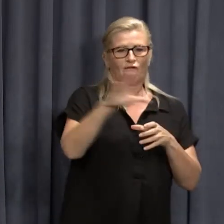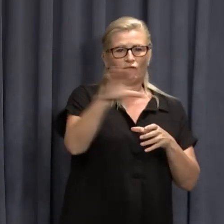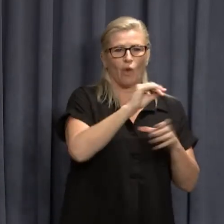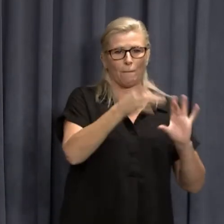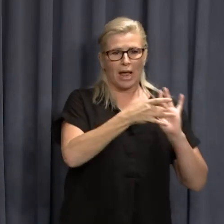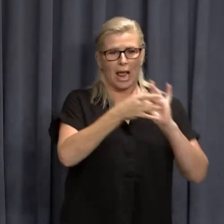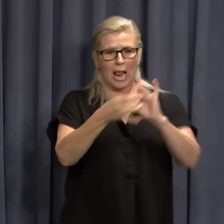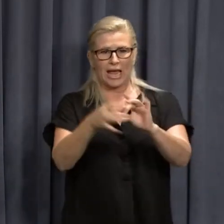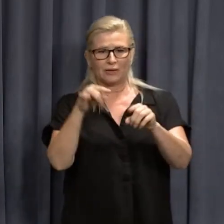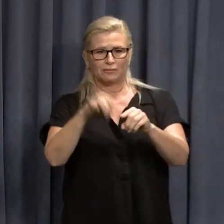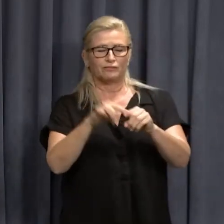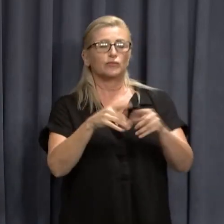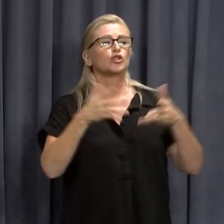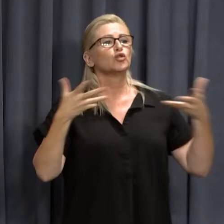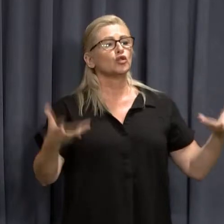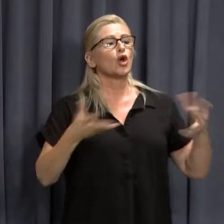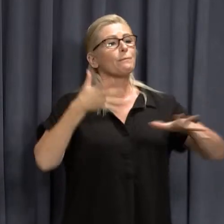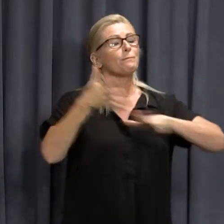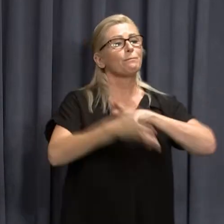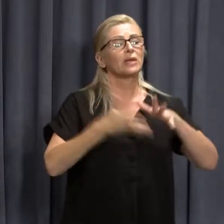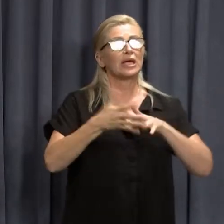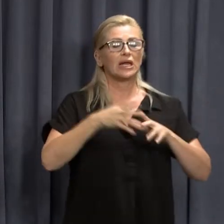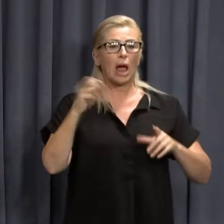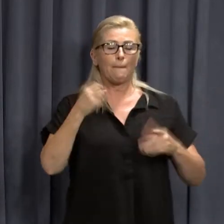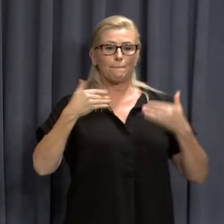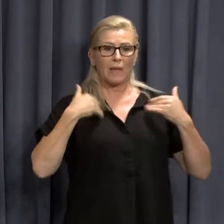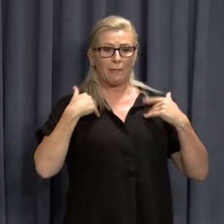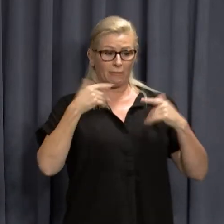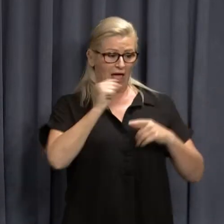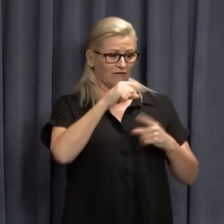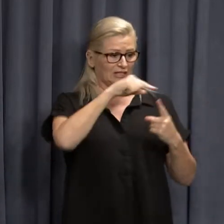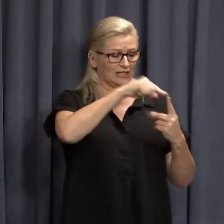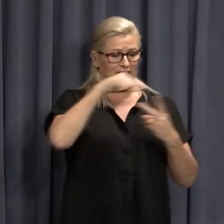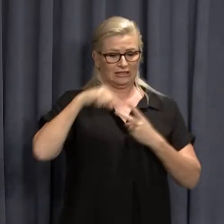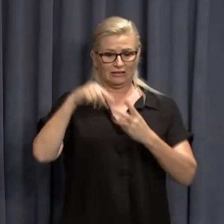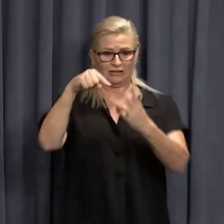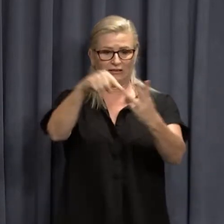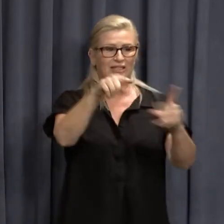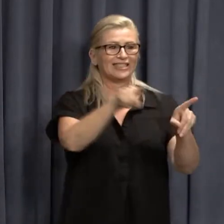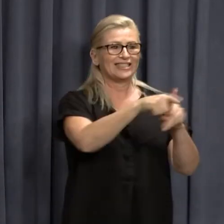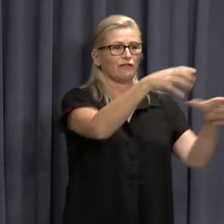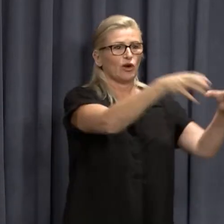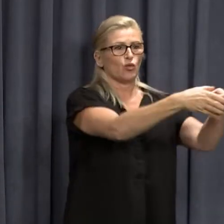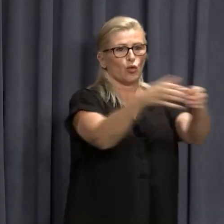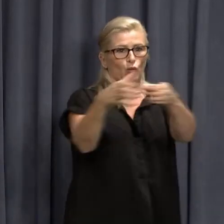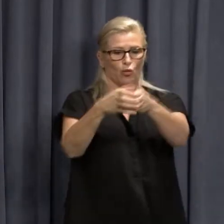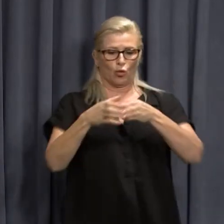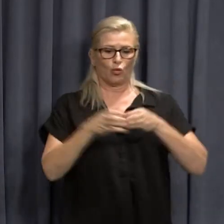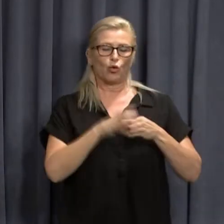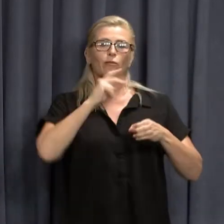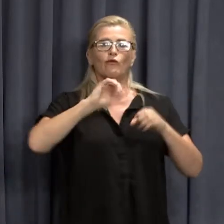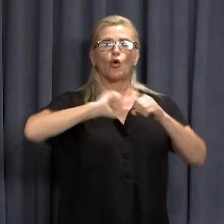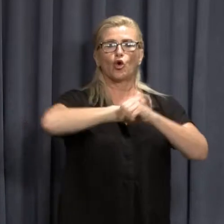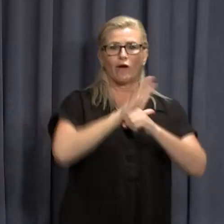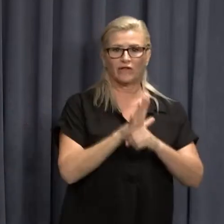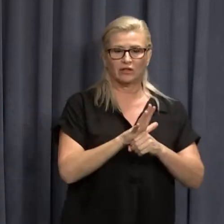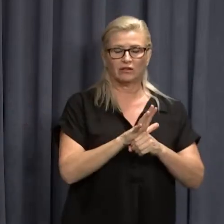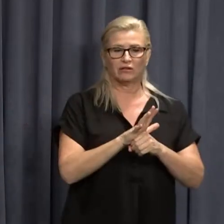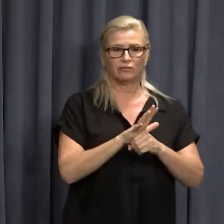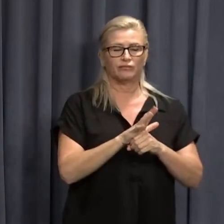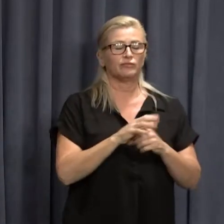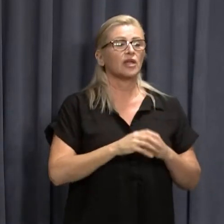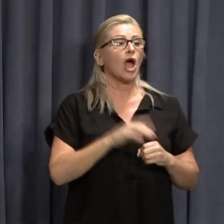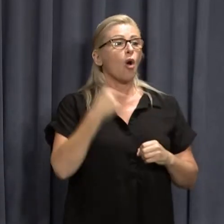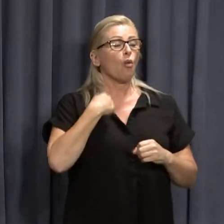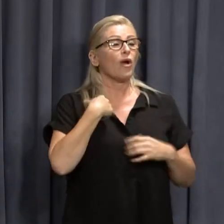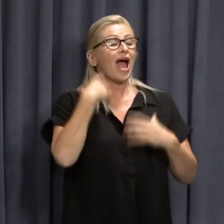This means public health are now potentially managing multiple different clusters in addition to the Coben cluster. We're currently